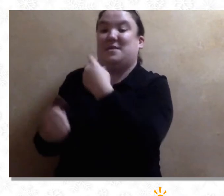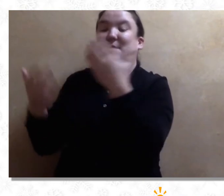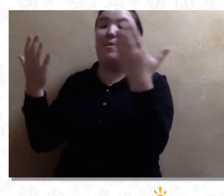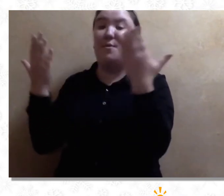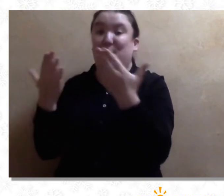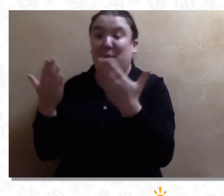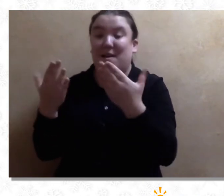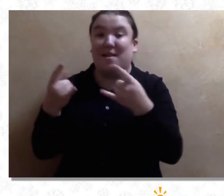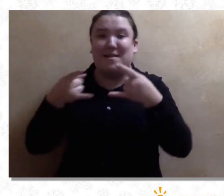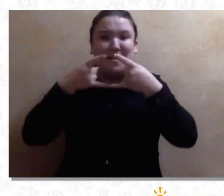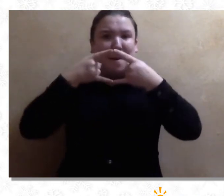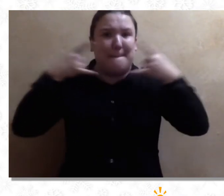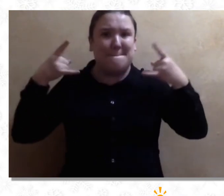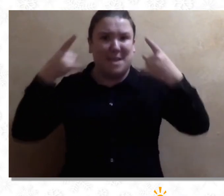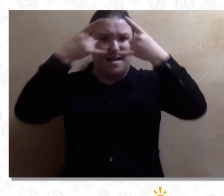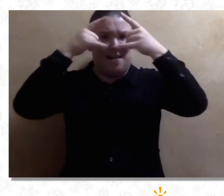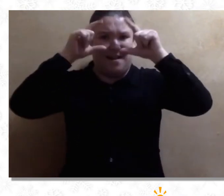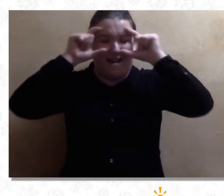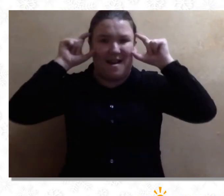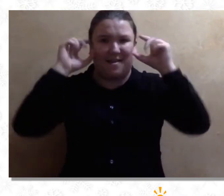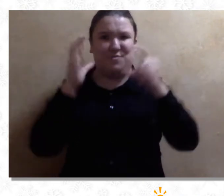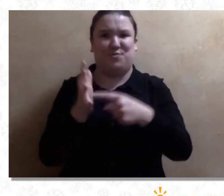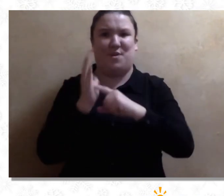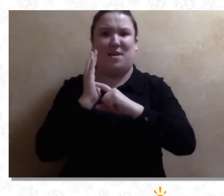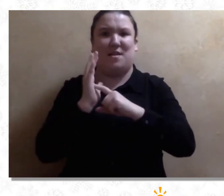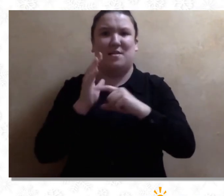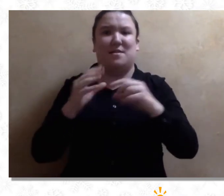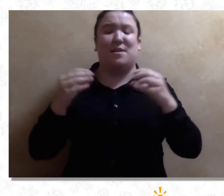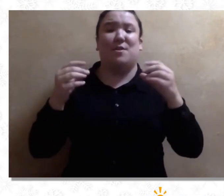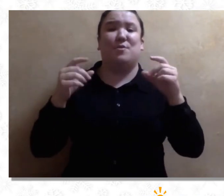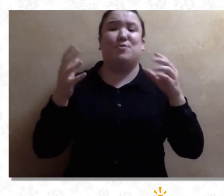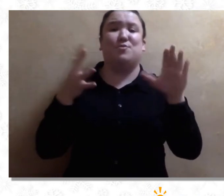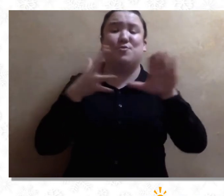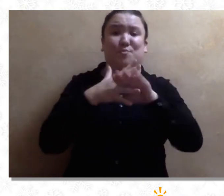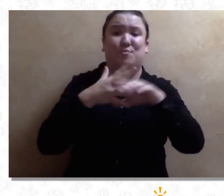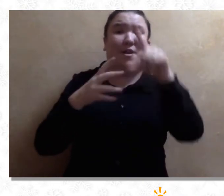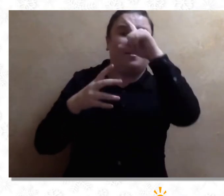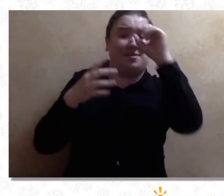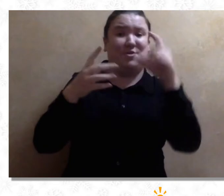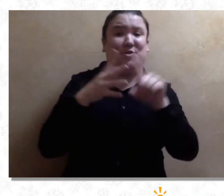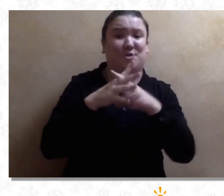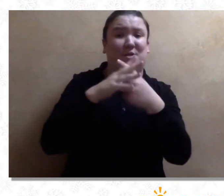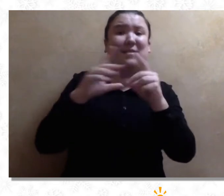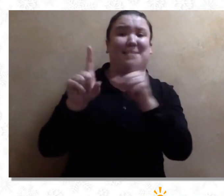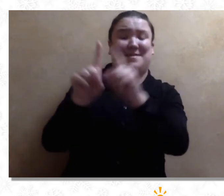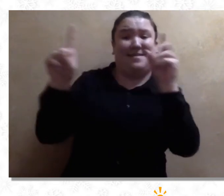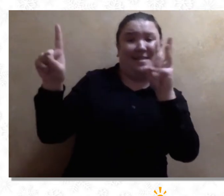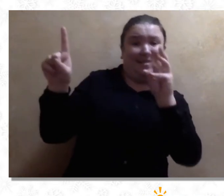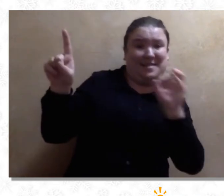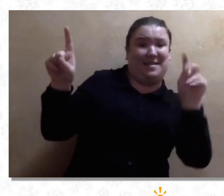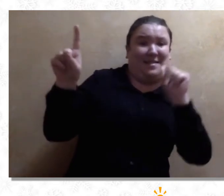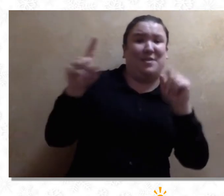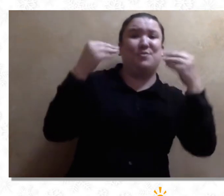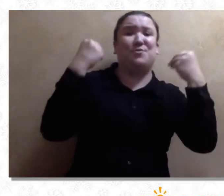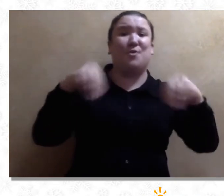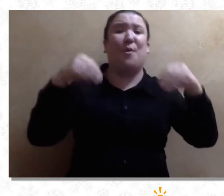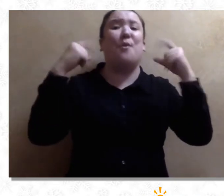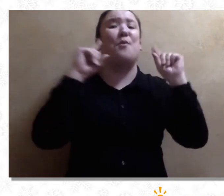true love said to me, On mask and goggles, school's out for summer, keep social distance, run